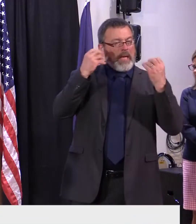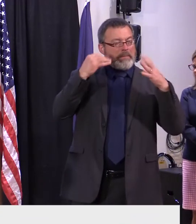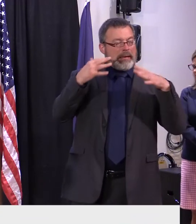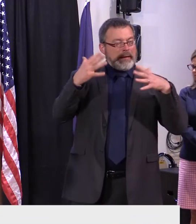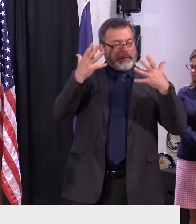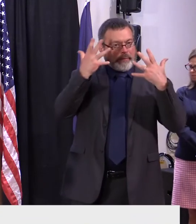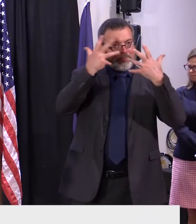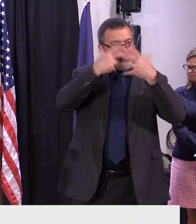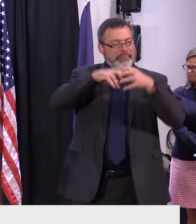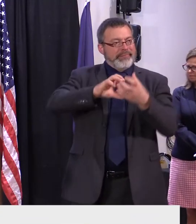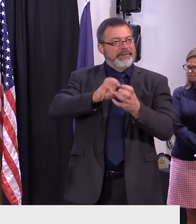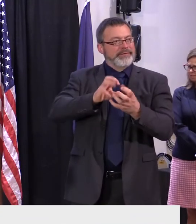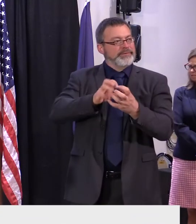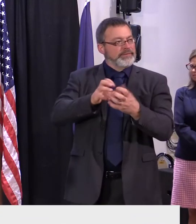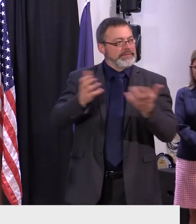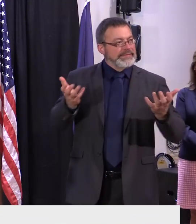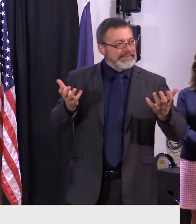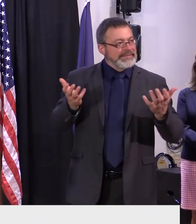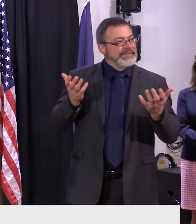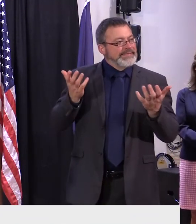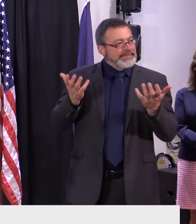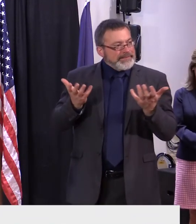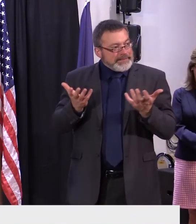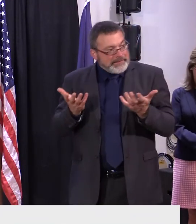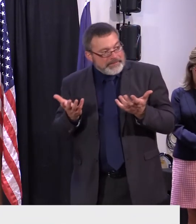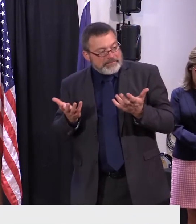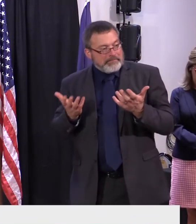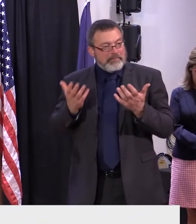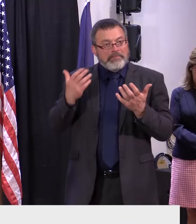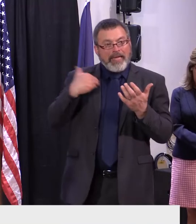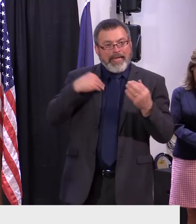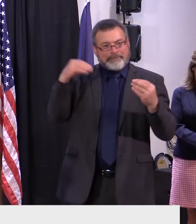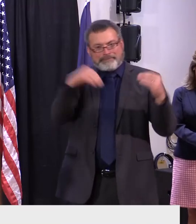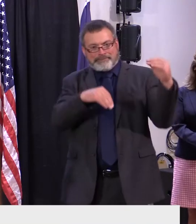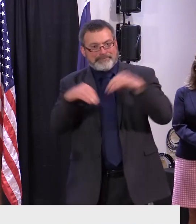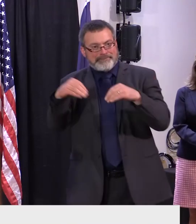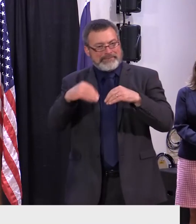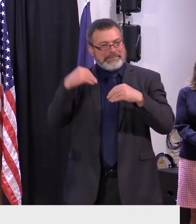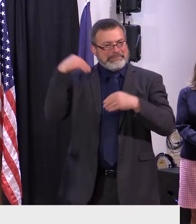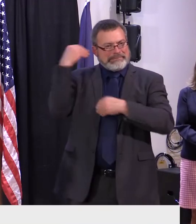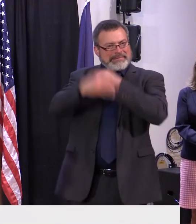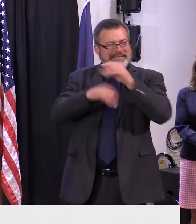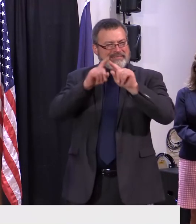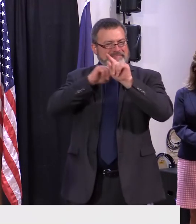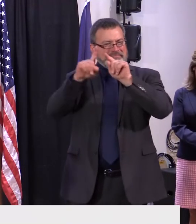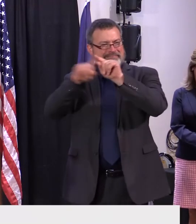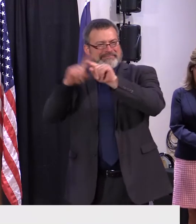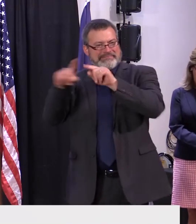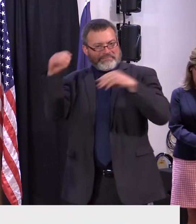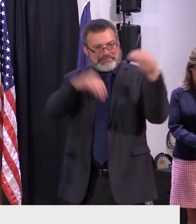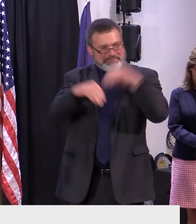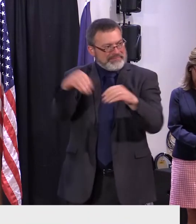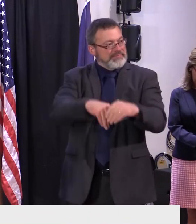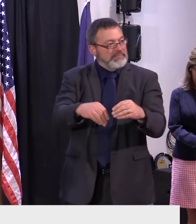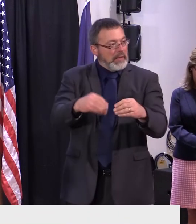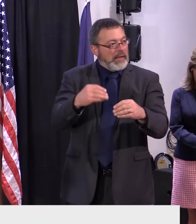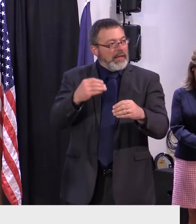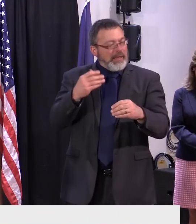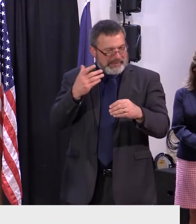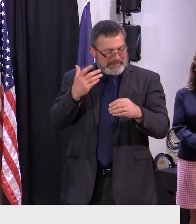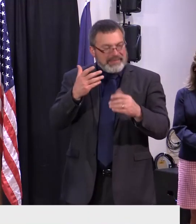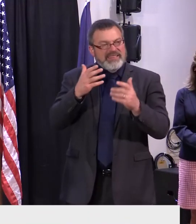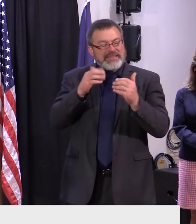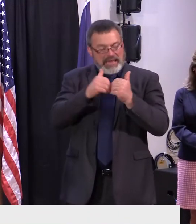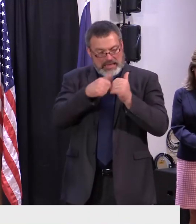their community or other abenaki uh first nations are the deciders of who is part of their community